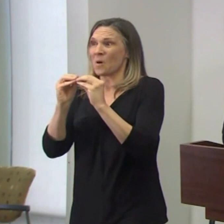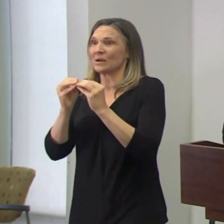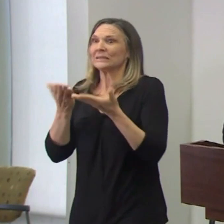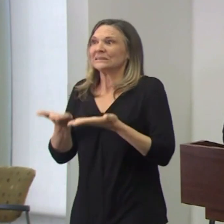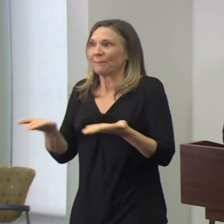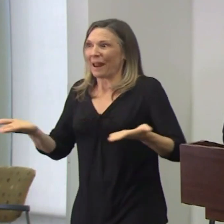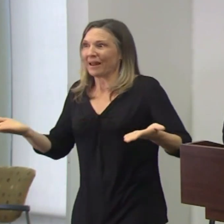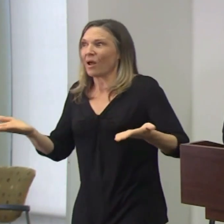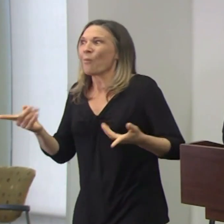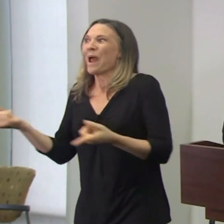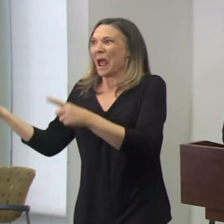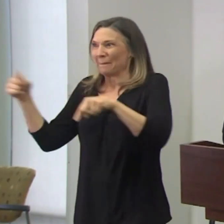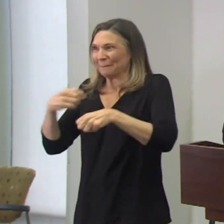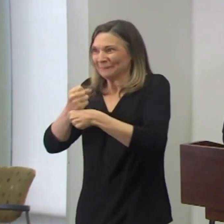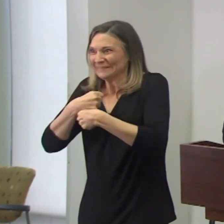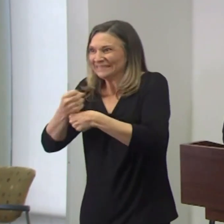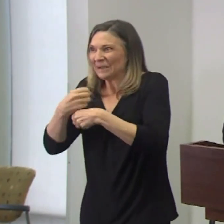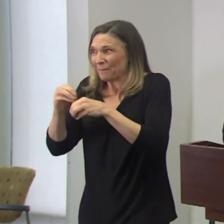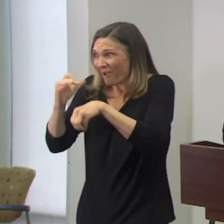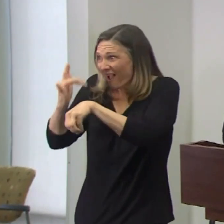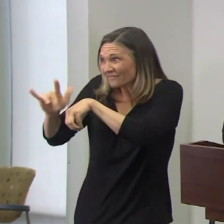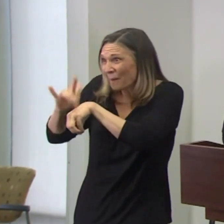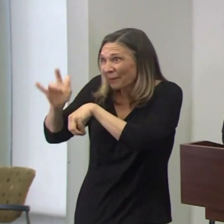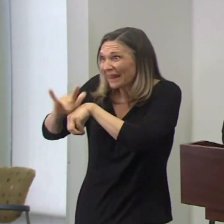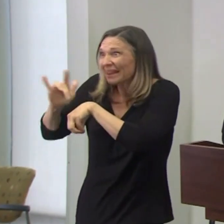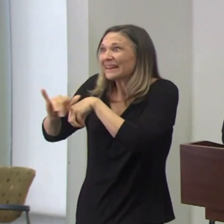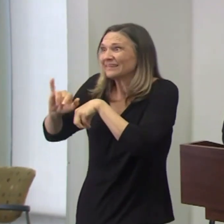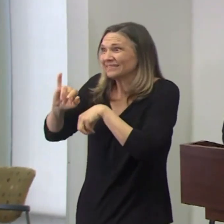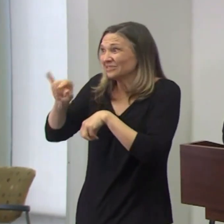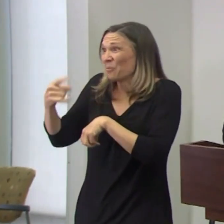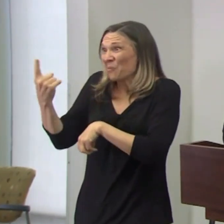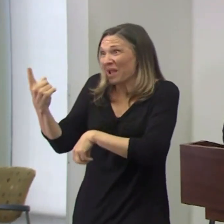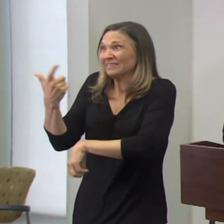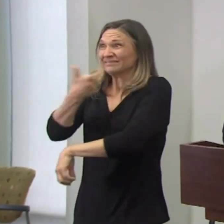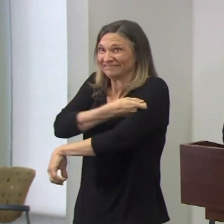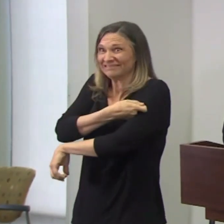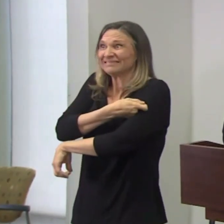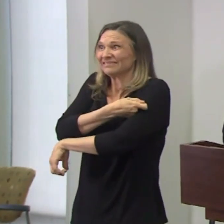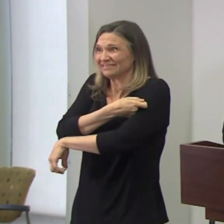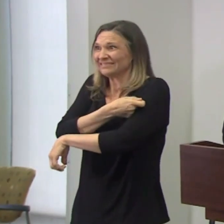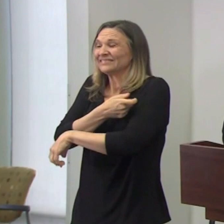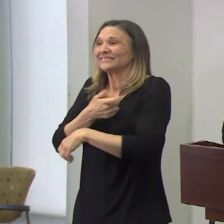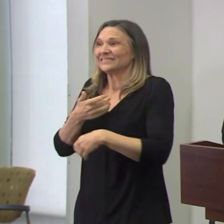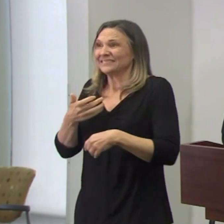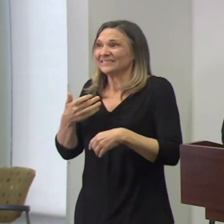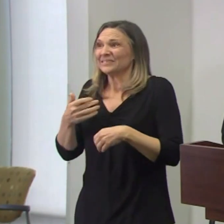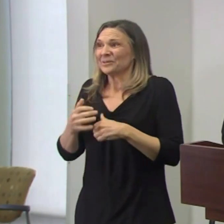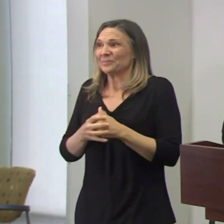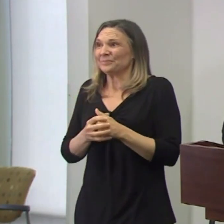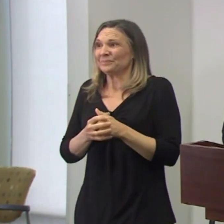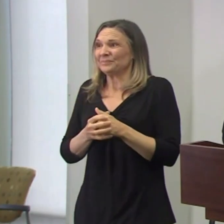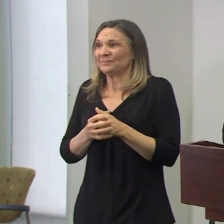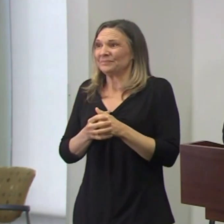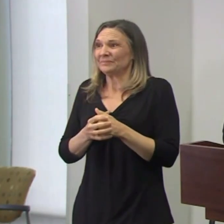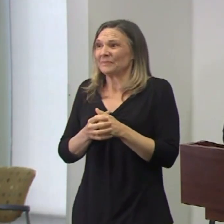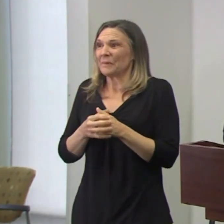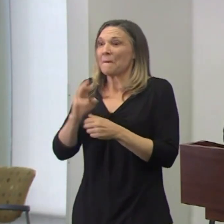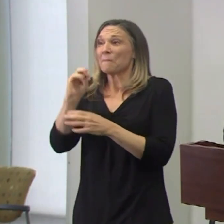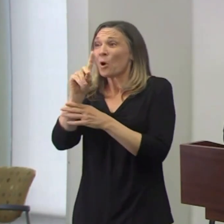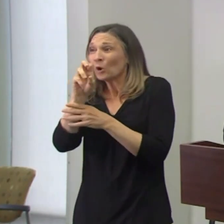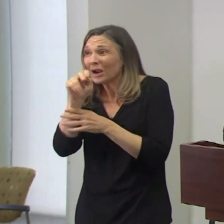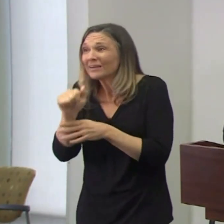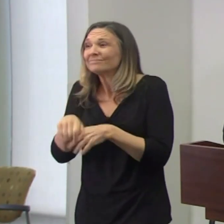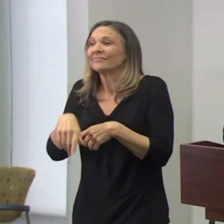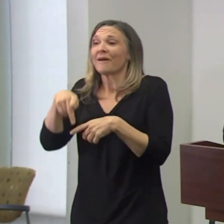available, more J&J supply, one shot, but also more supplies relates to Moderna and Pfizer, that expectation